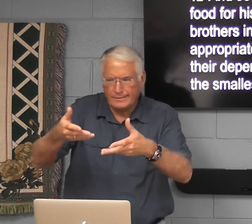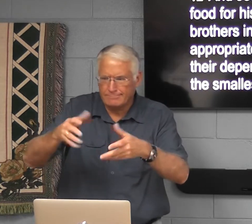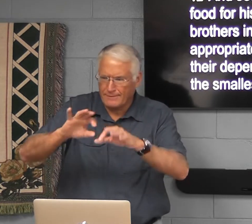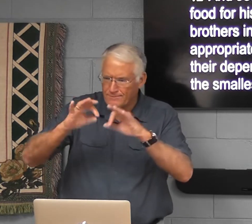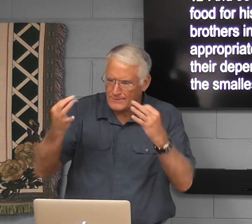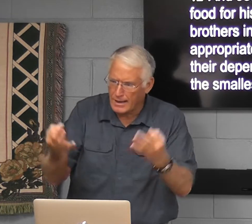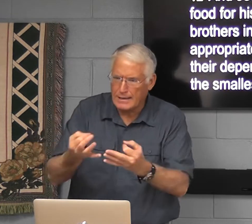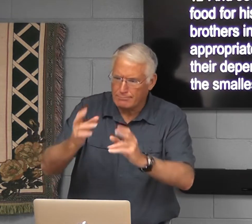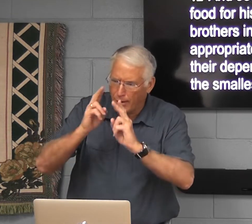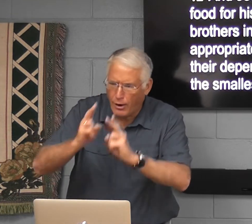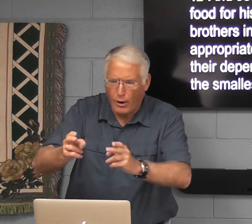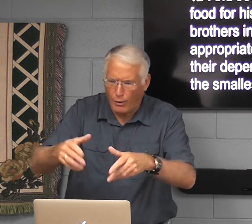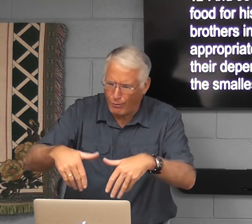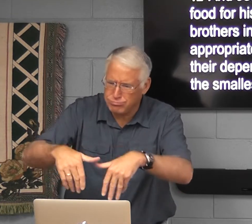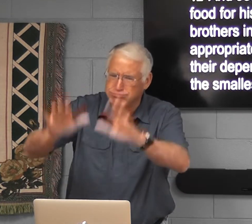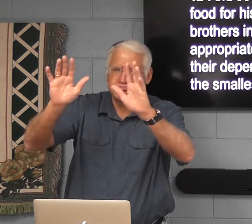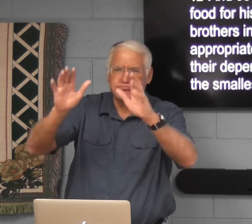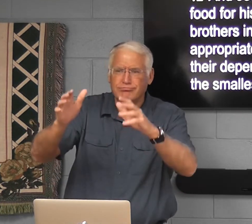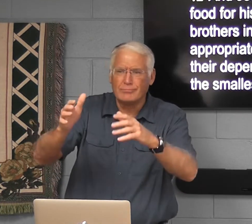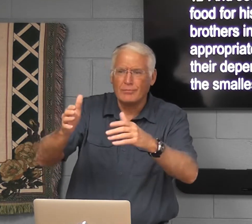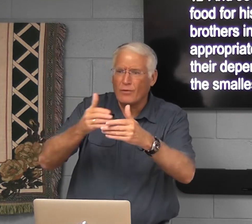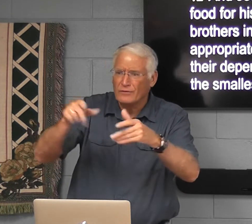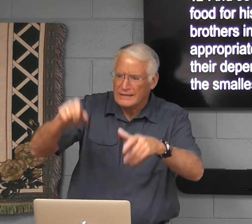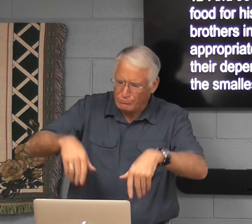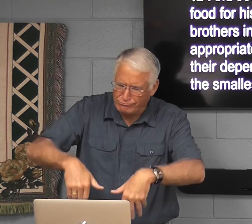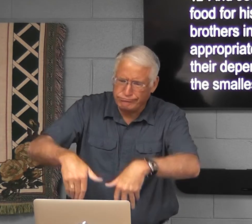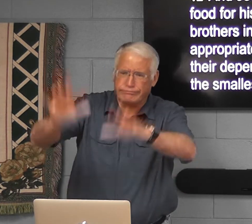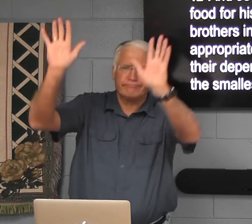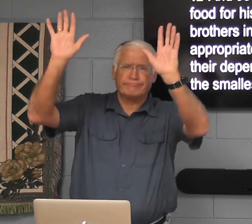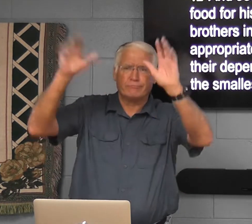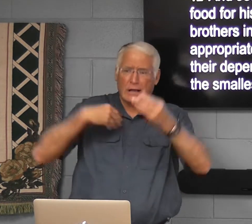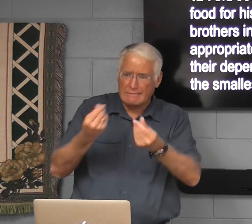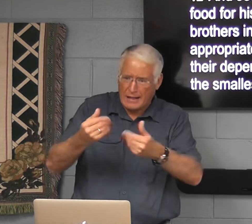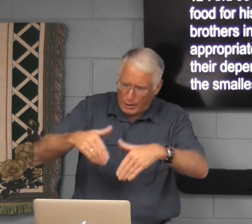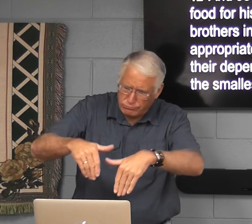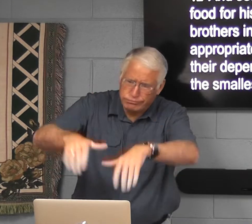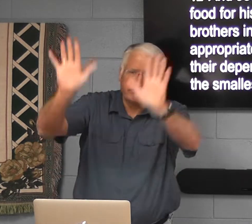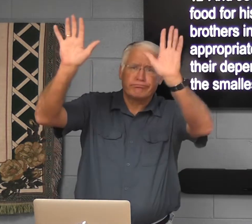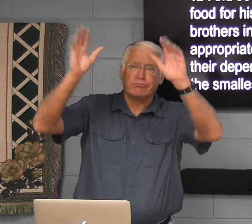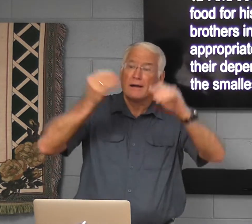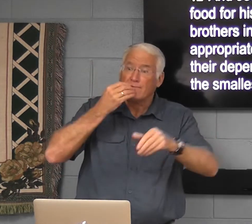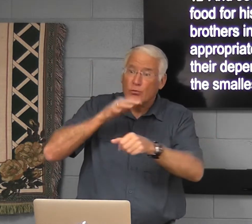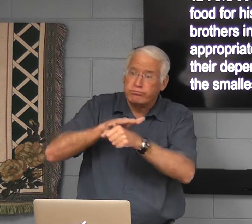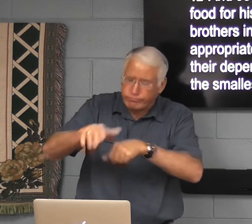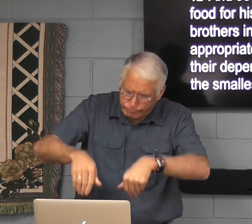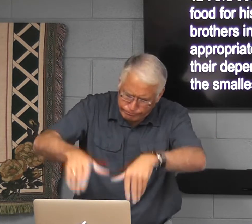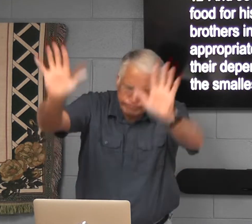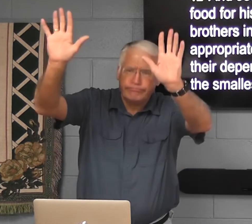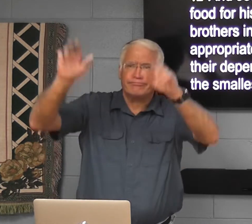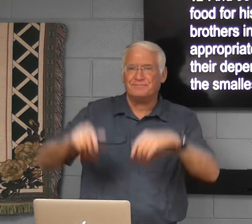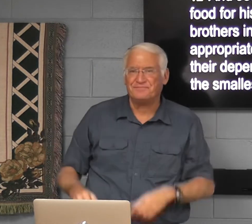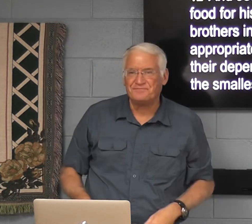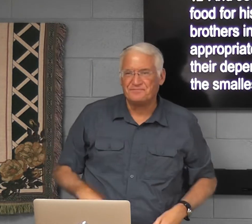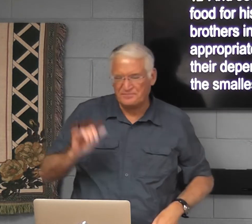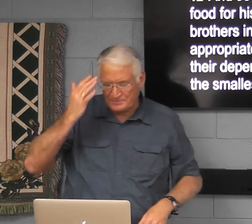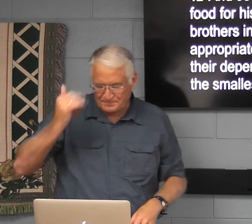So the Pharaoh was very grateful to Joseph. He gave him whatever he needed. Land,